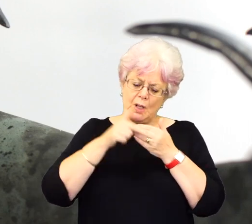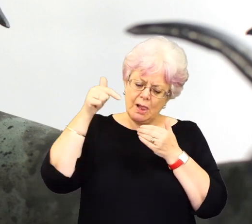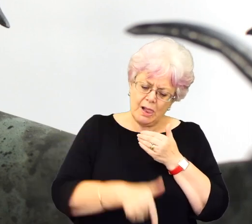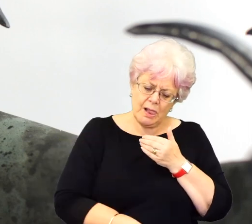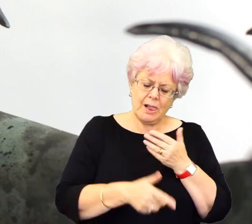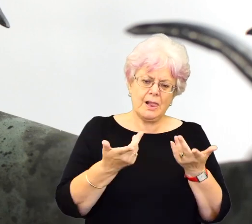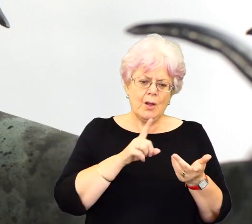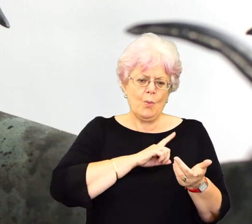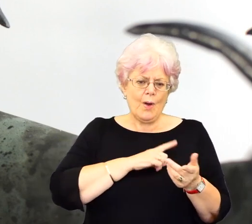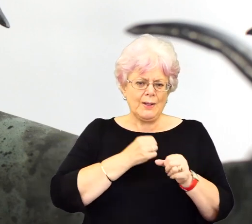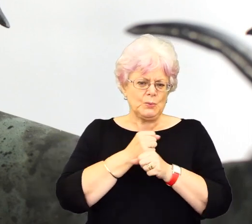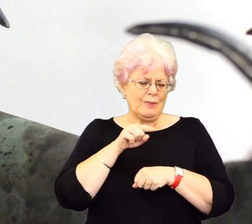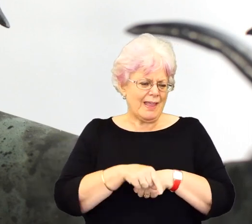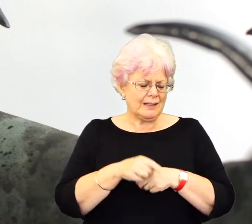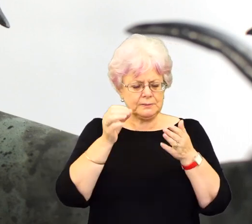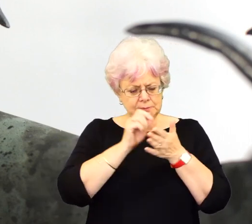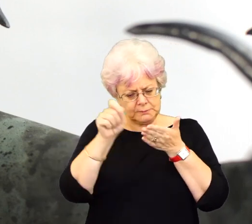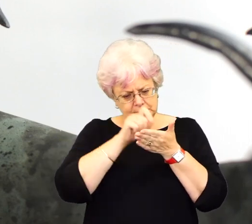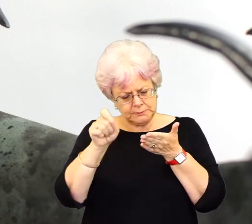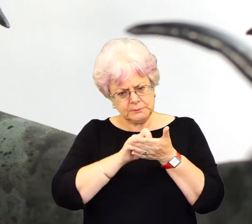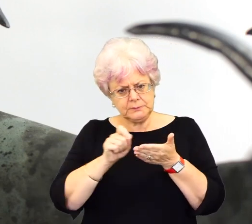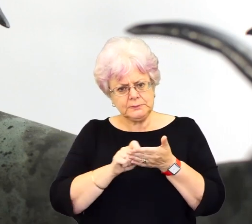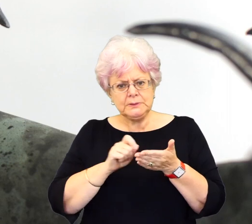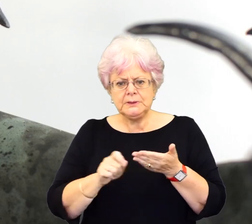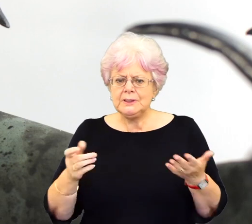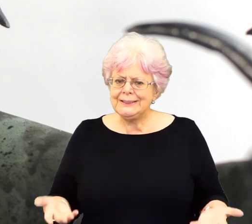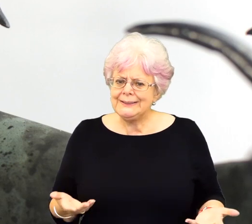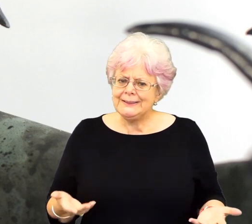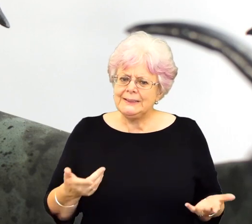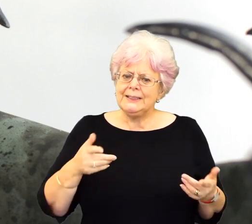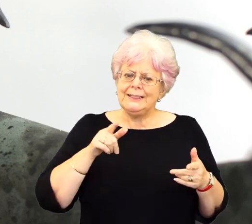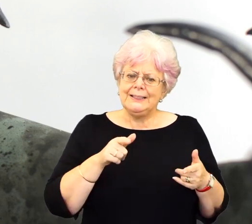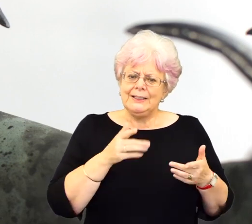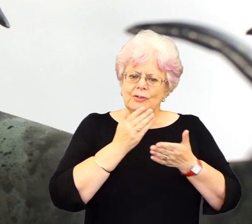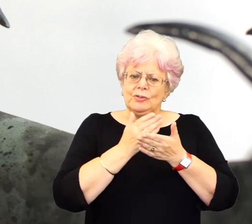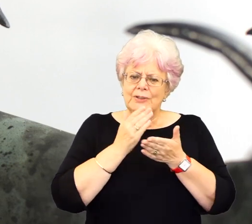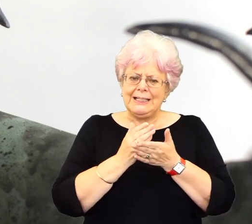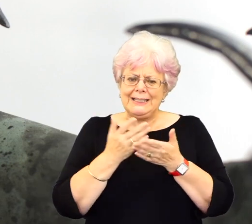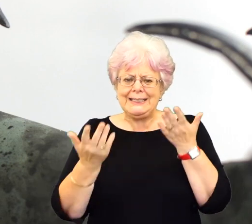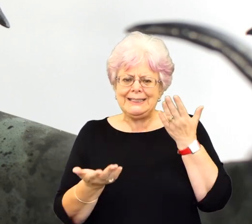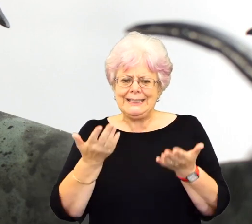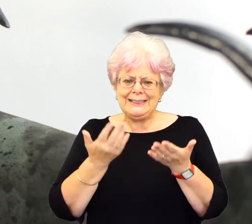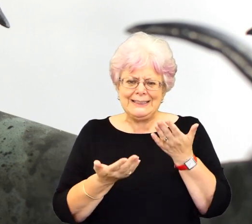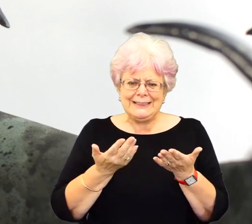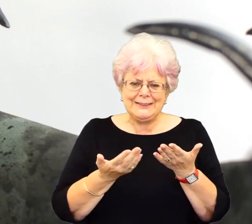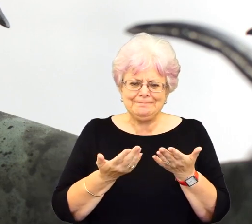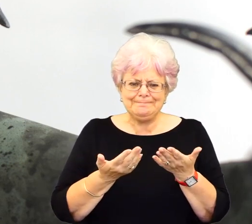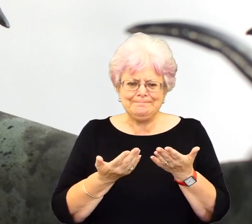into more depth about why you're making animals, why you're doing what you're doing, sort of made you think it, well it's the only intellectual, intellectual rationale,